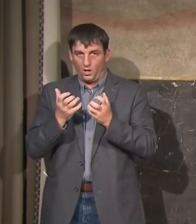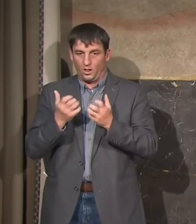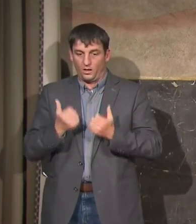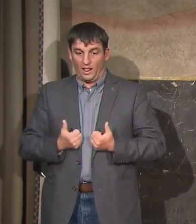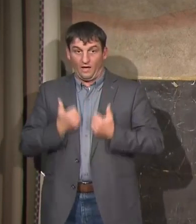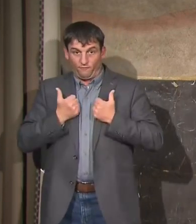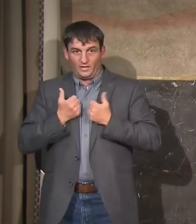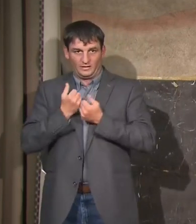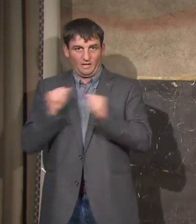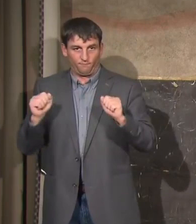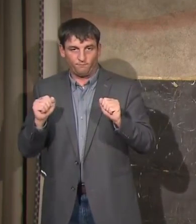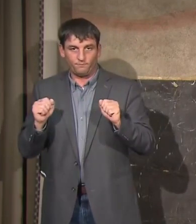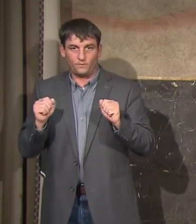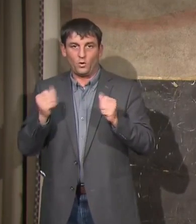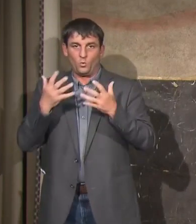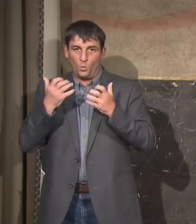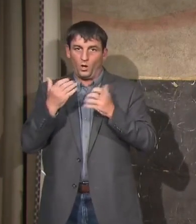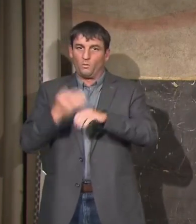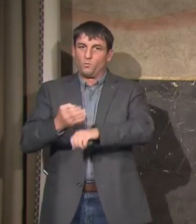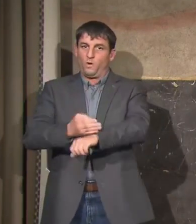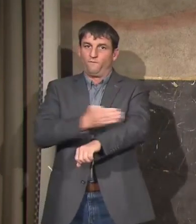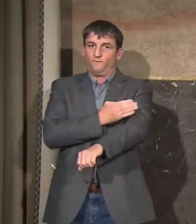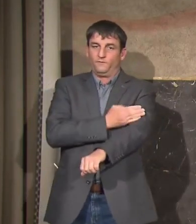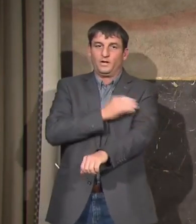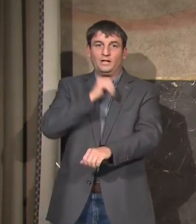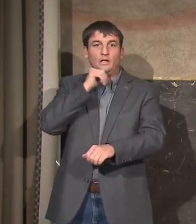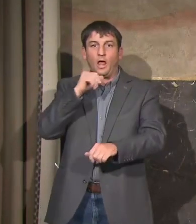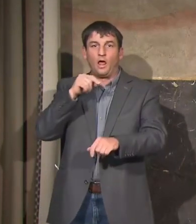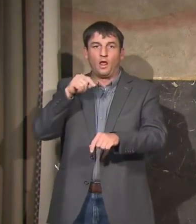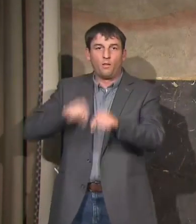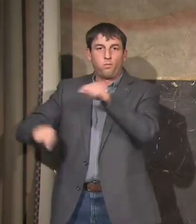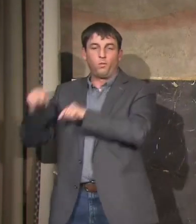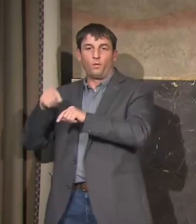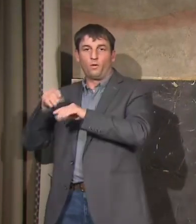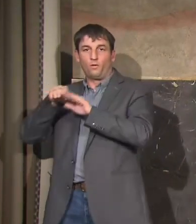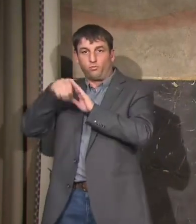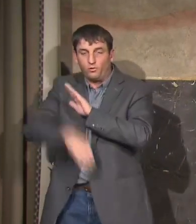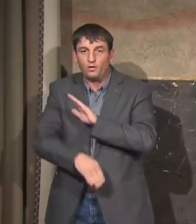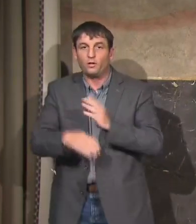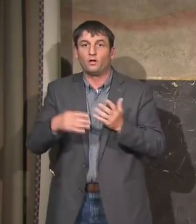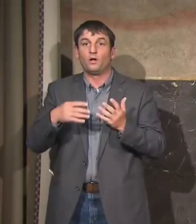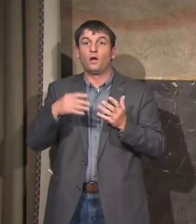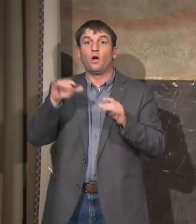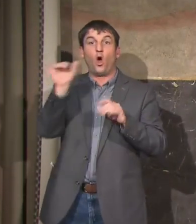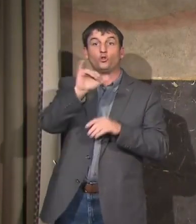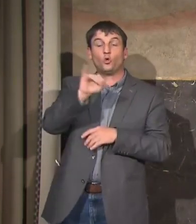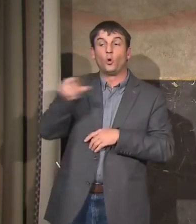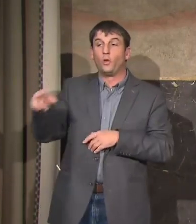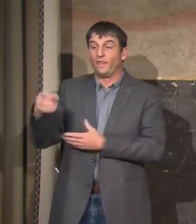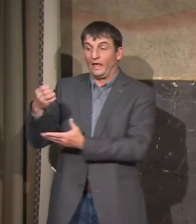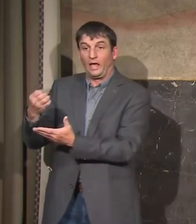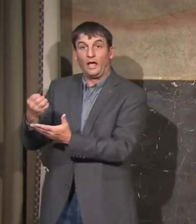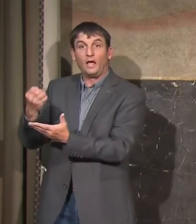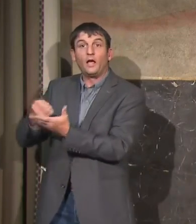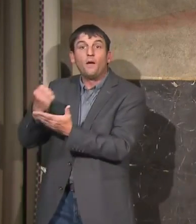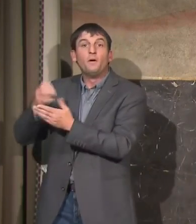forward and not backwards and one of the worst things that can happen for the economy by the way is if we have to